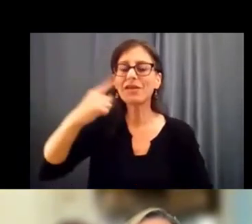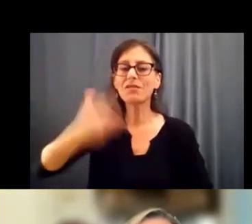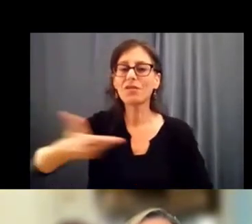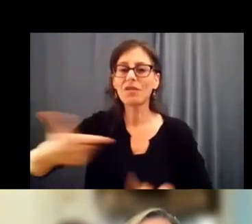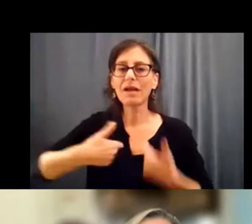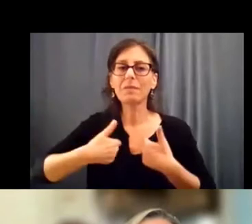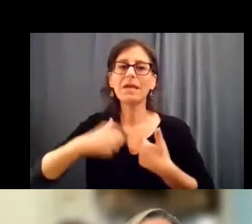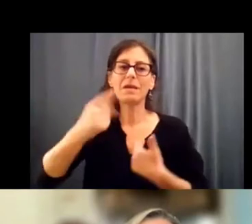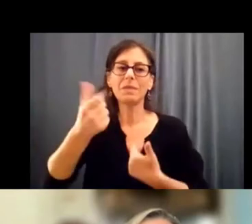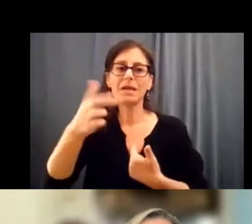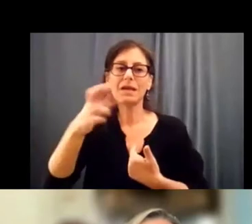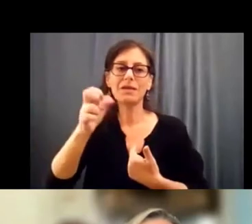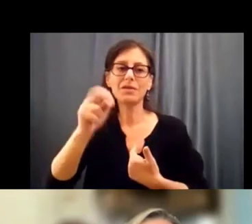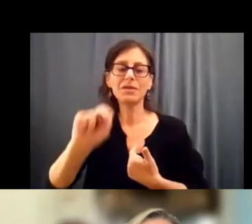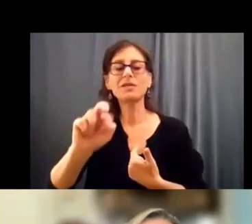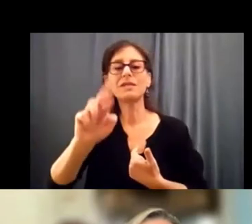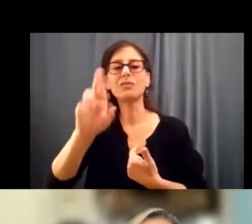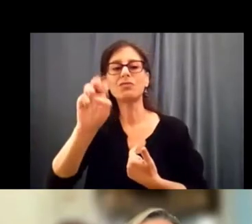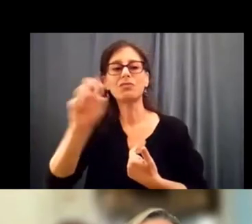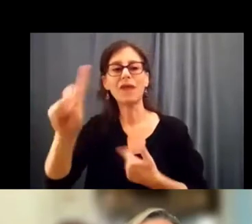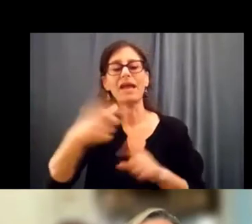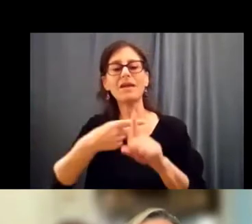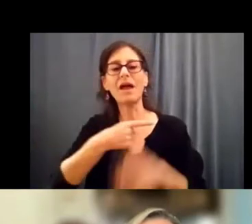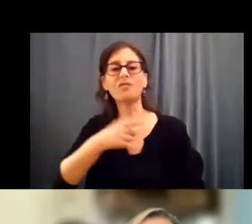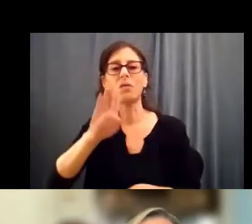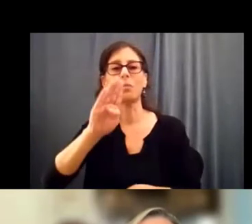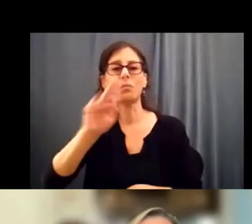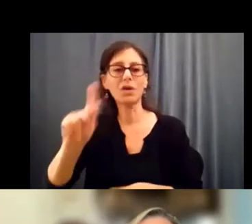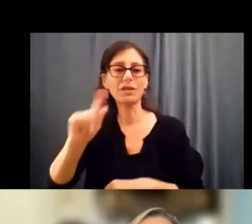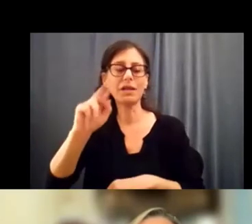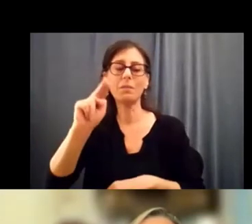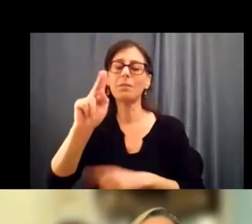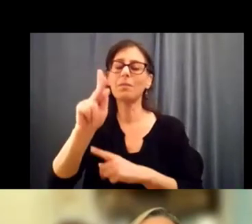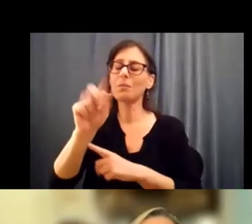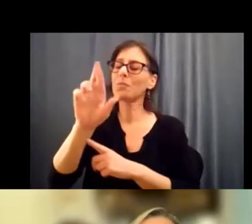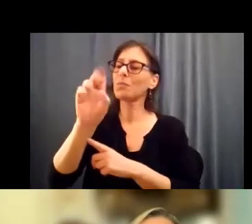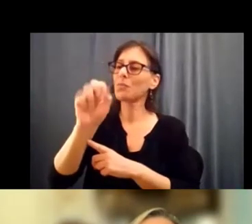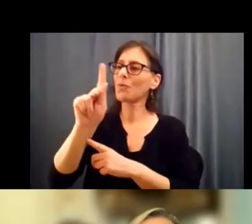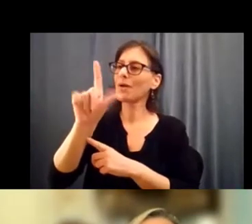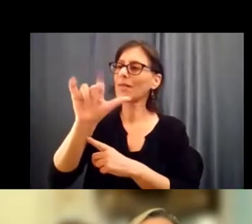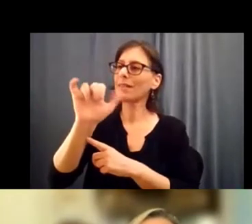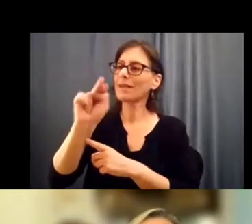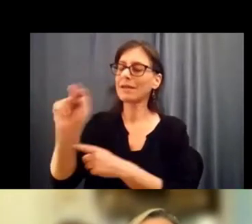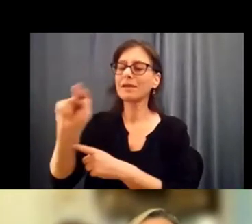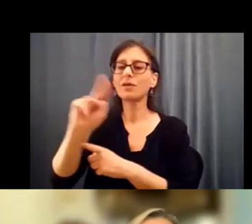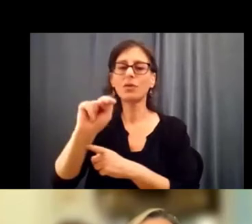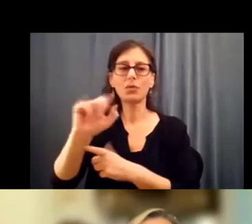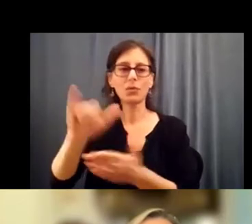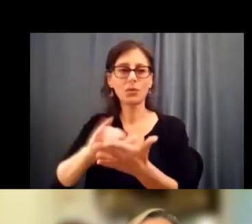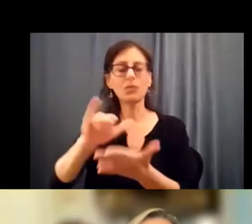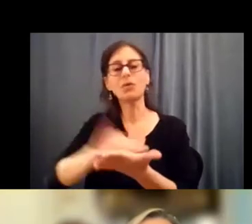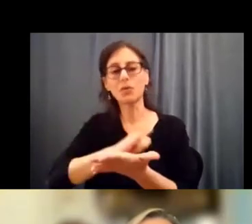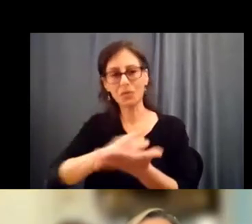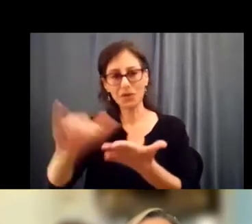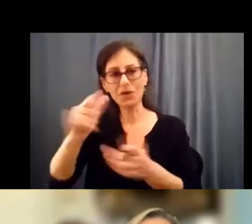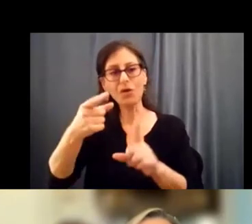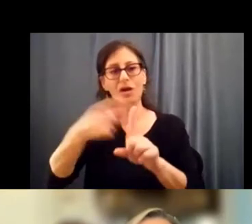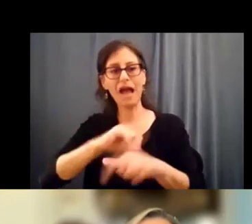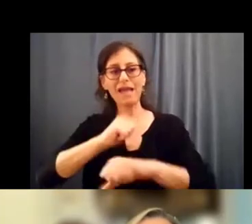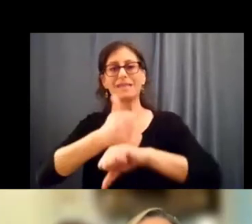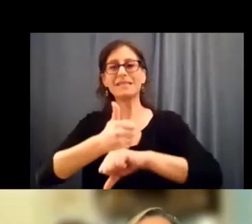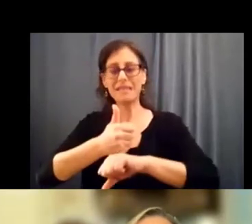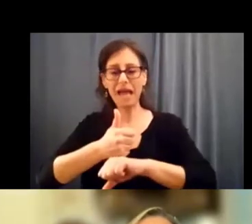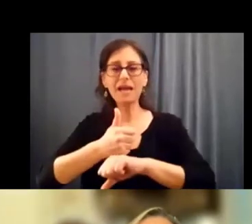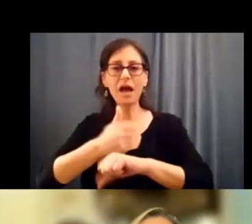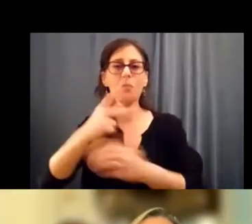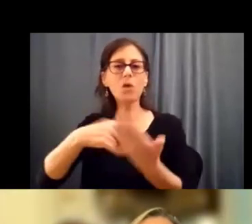Garrison Red. I'm from Brooklyn, New York. I'm a Team USA para powerlifter. I'm also the founder of the Garrison Red Project. which is a